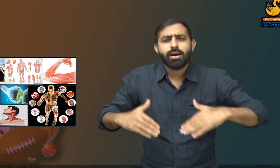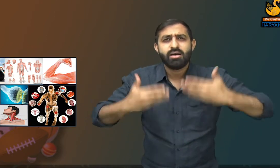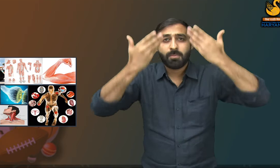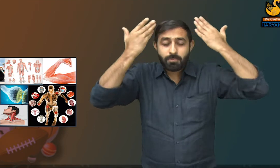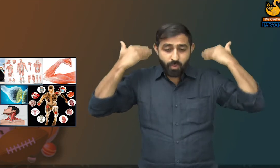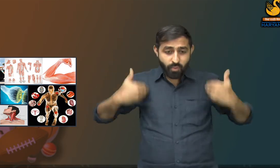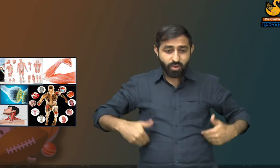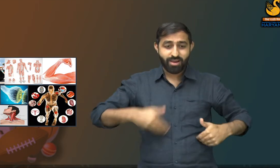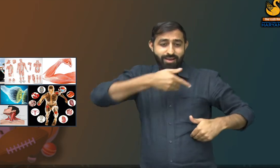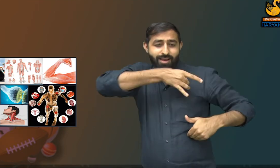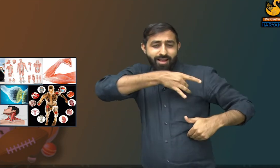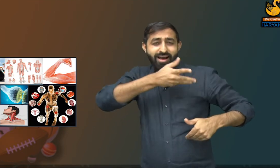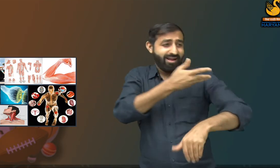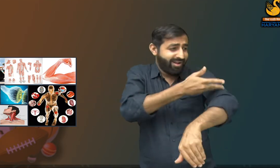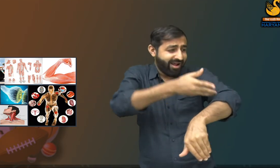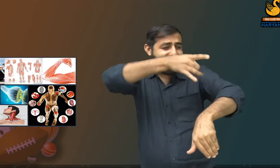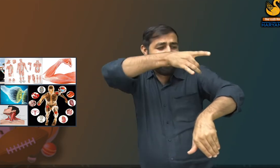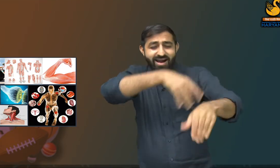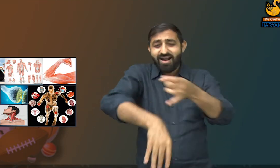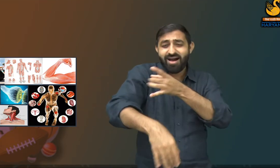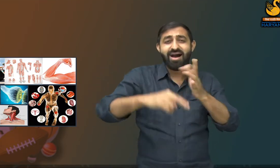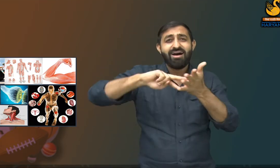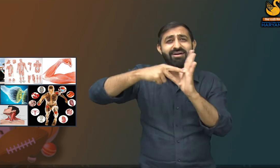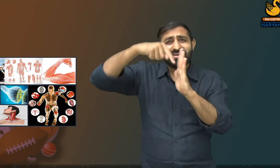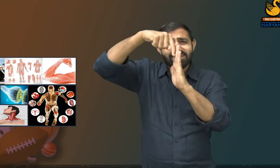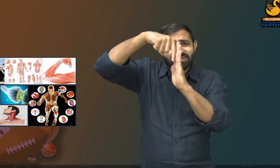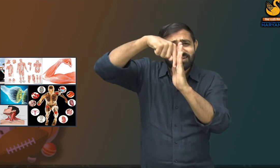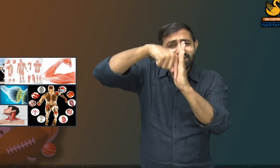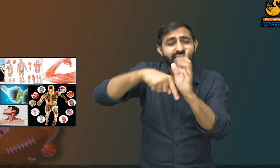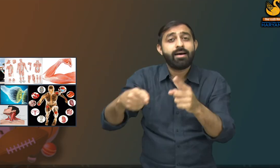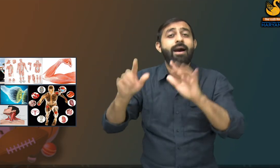focuses on function or how structures at different levels work.